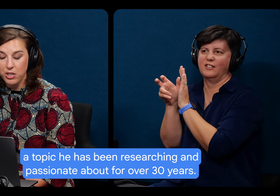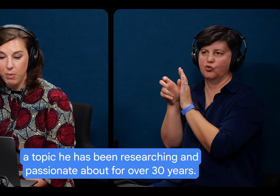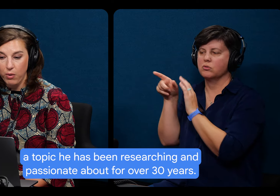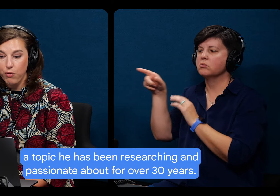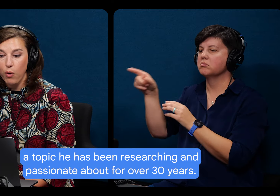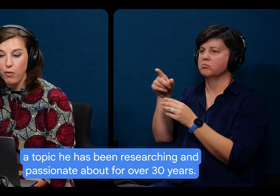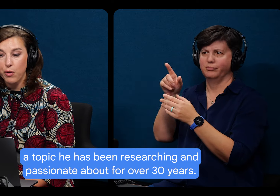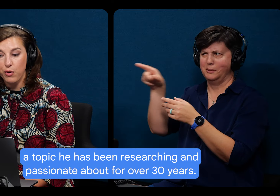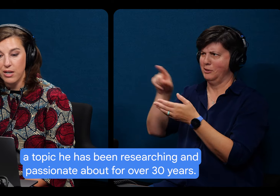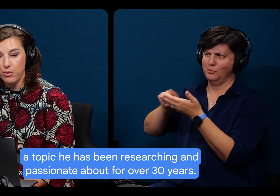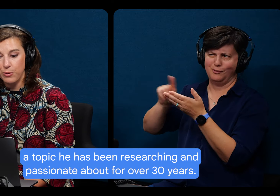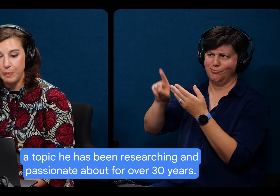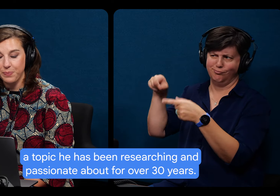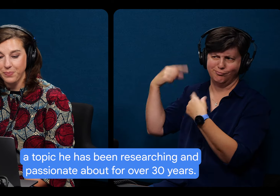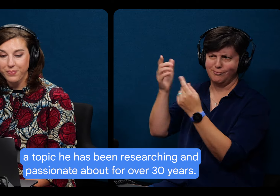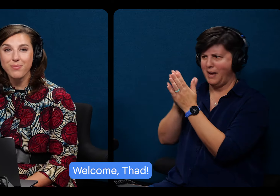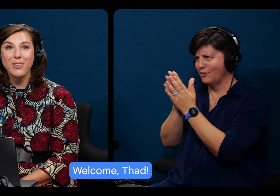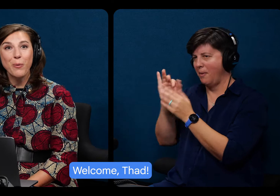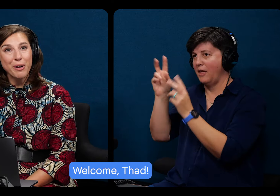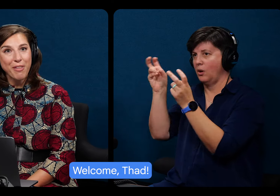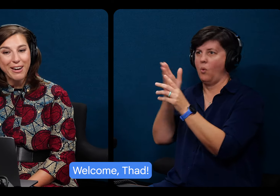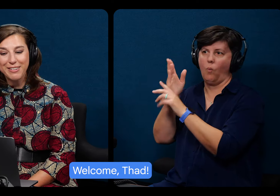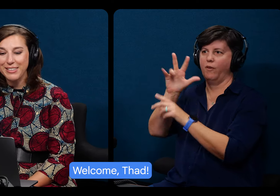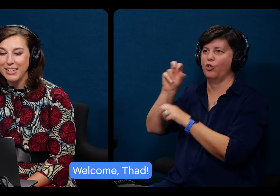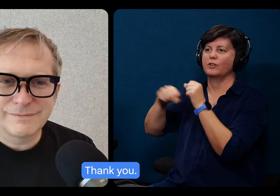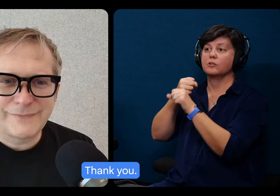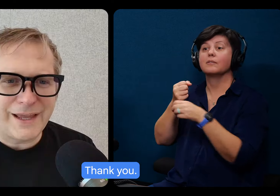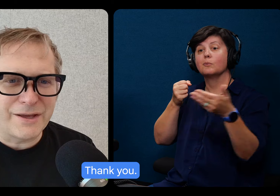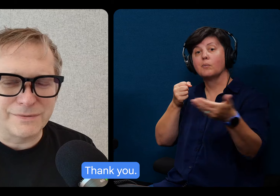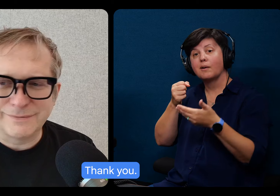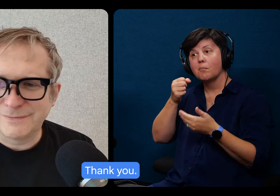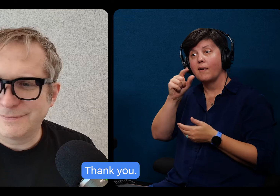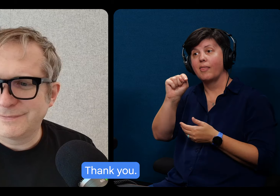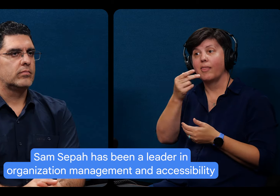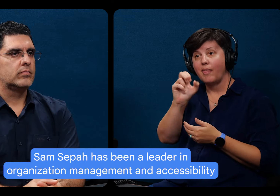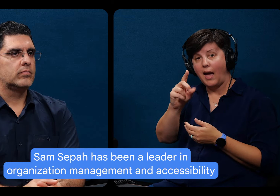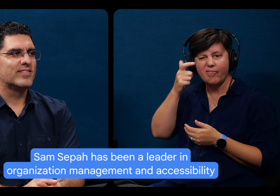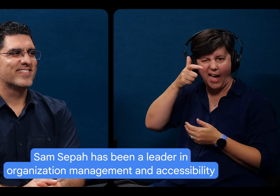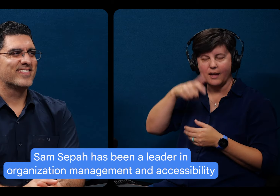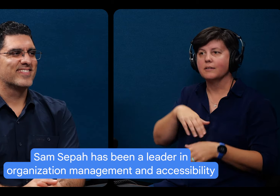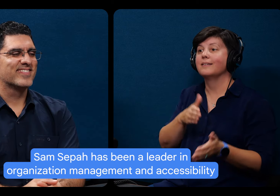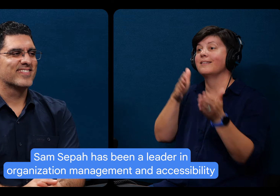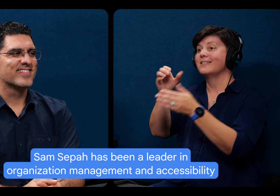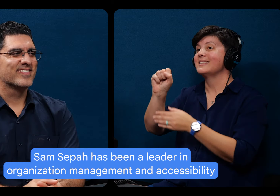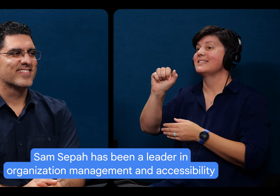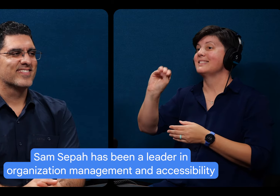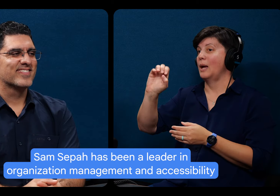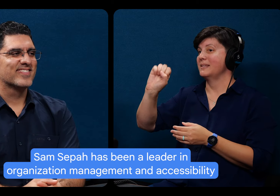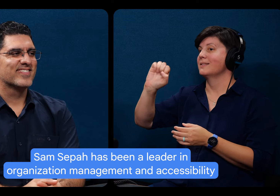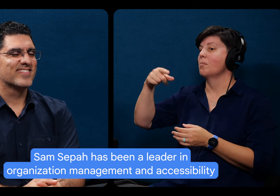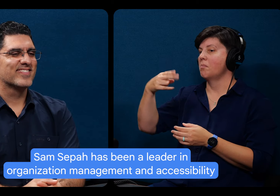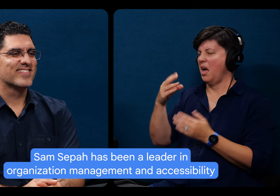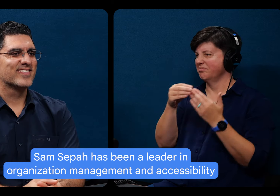passionate about for over 30 years. Welcome, Thad. Thank you. Sam Sipa has been a leader